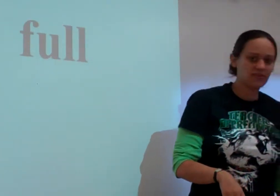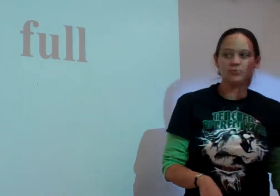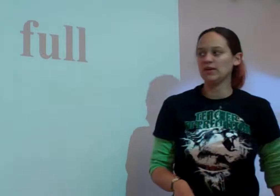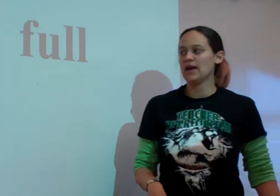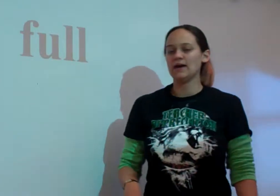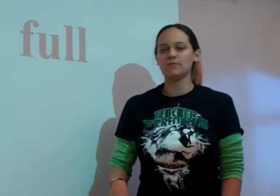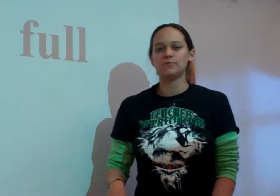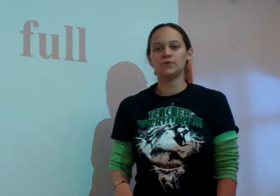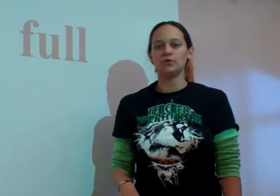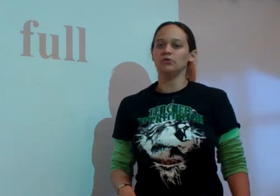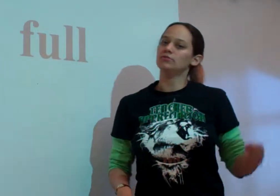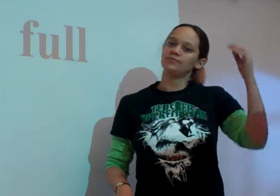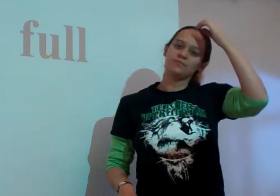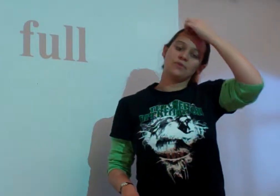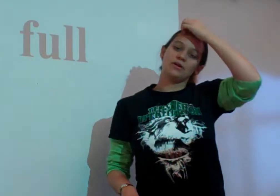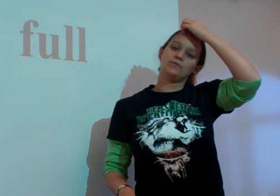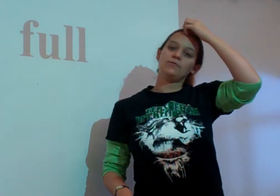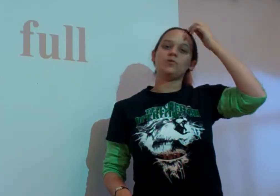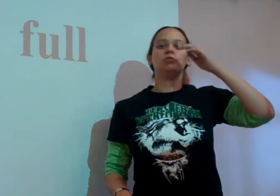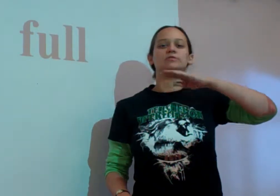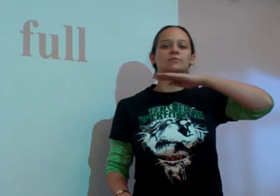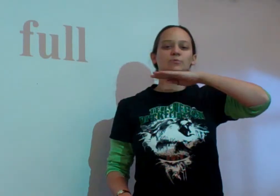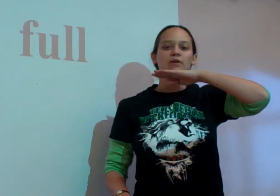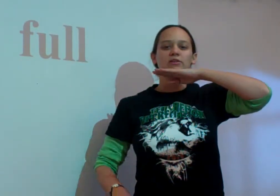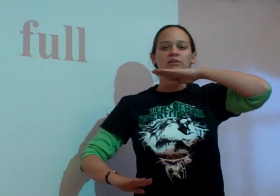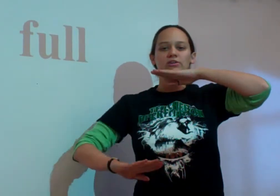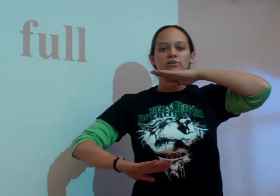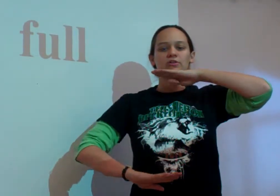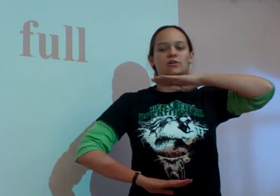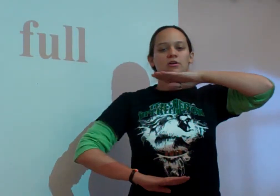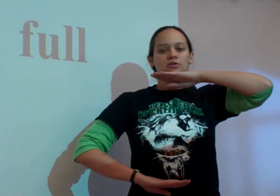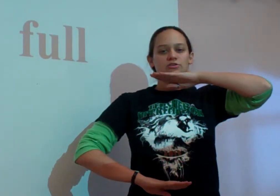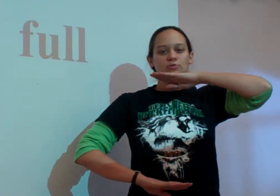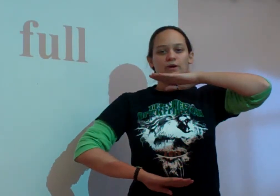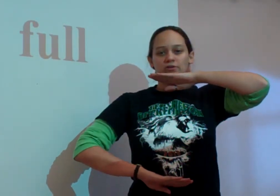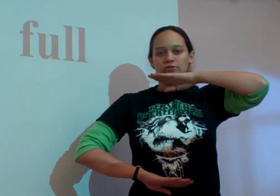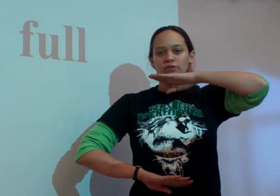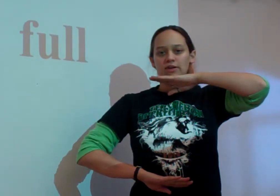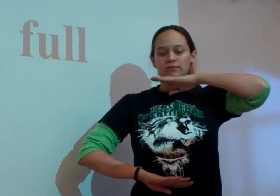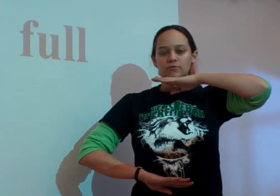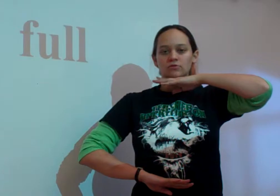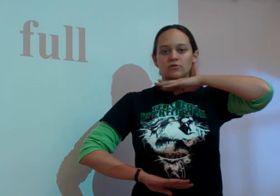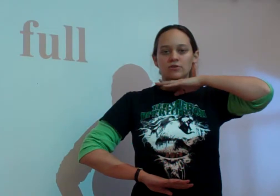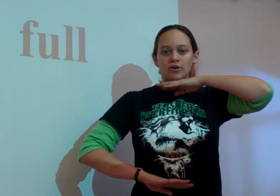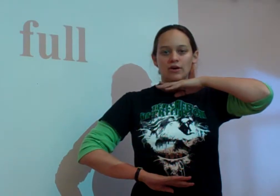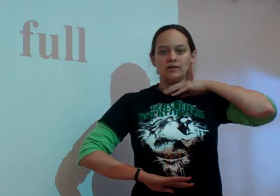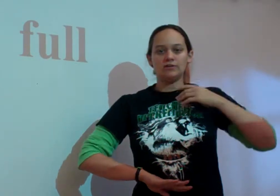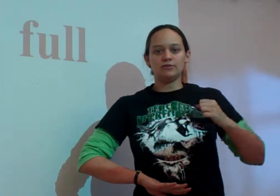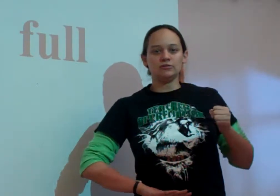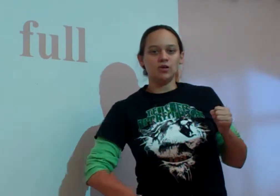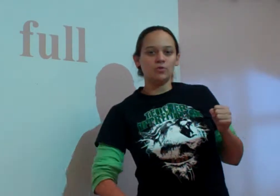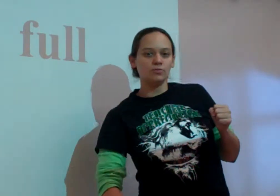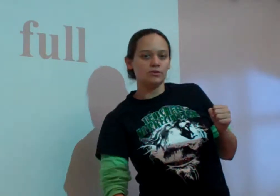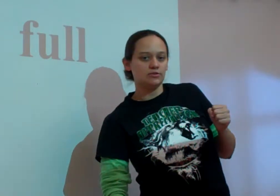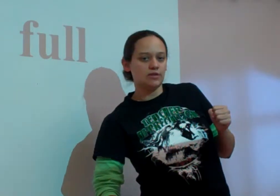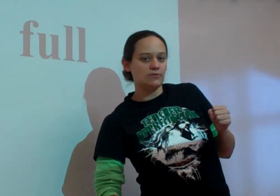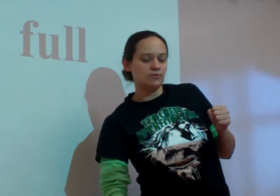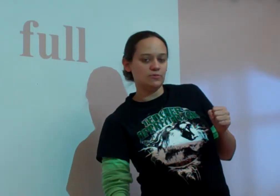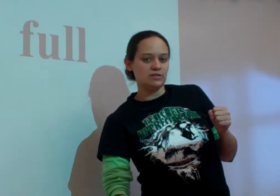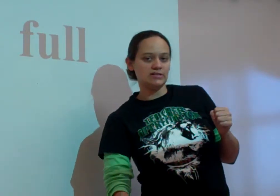then we have full. Full is from about here to about your navel. Alright, anything lower than your navel means,